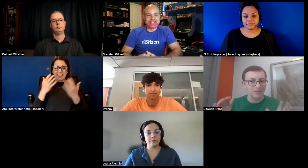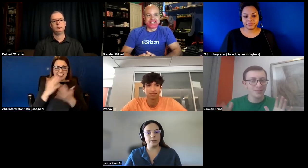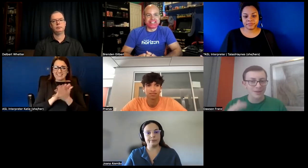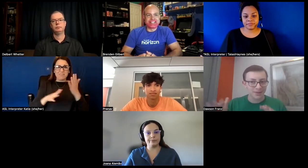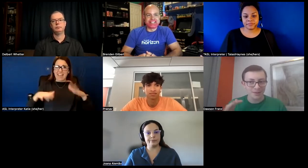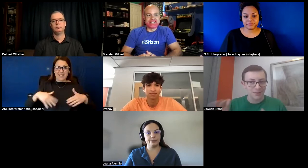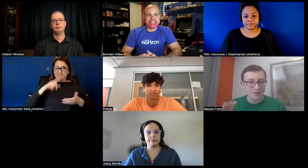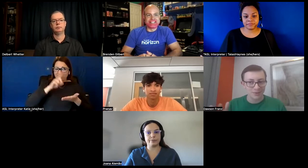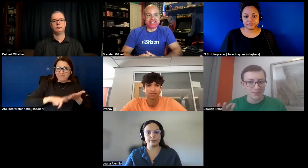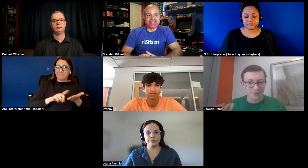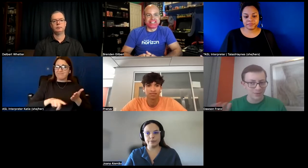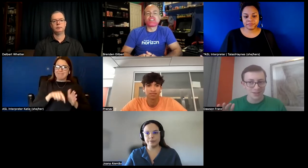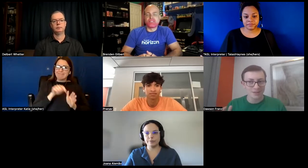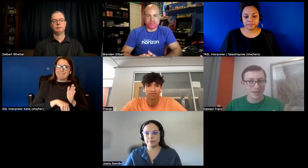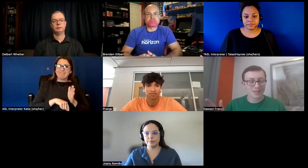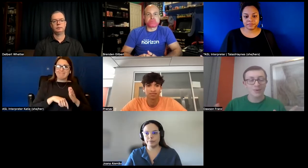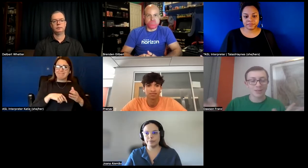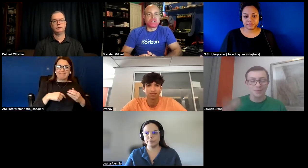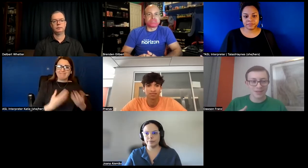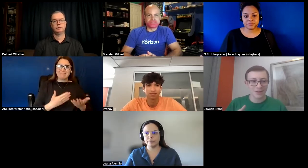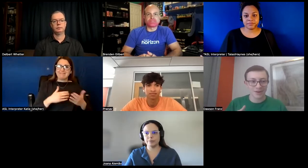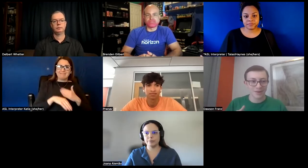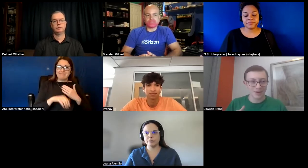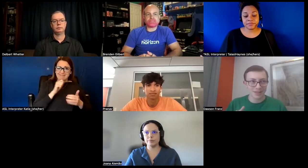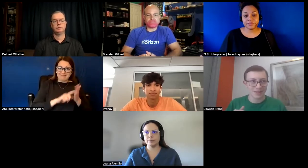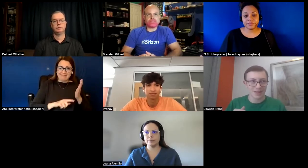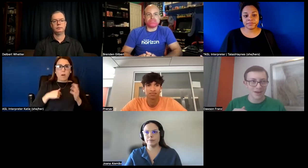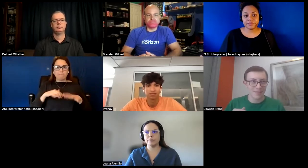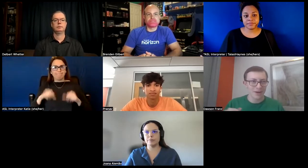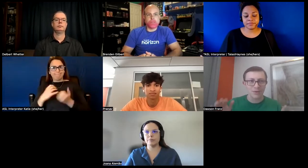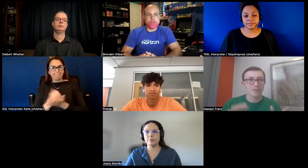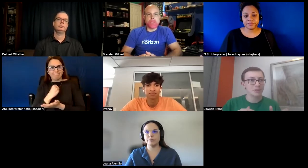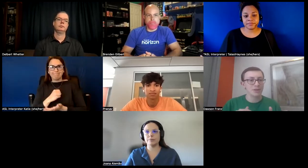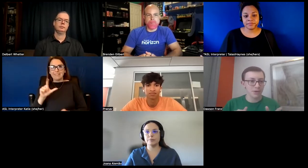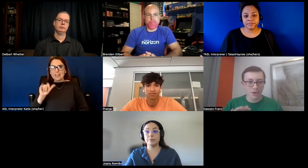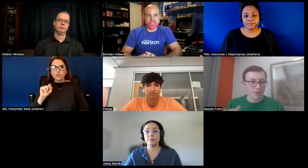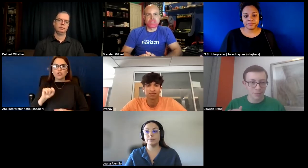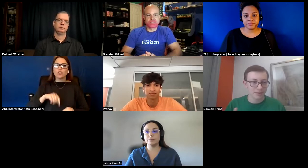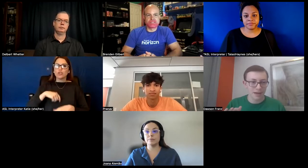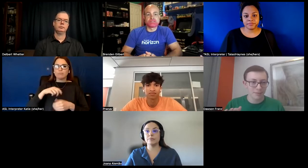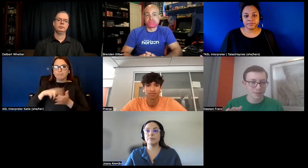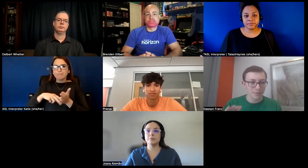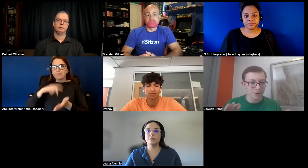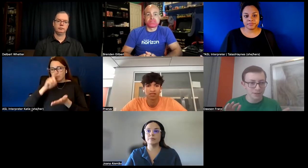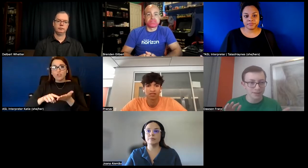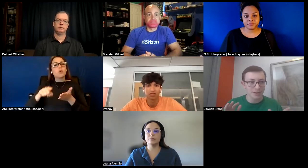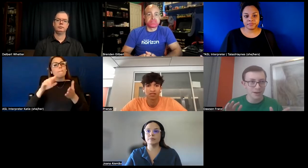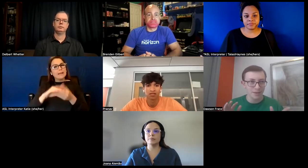doing a lot of the literature review and research but i guess why i jumped in here was um i know you've been mentioning europe a couple of times and i'm curious um